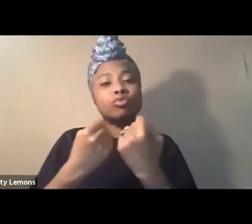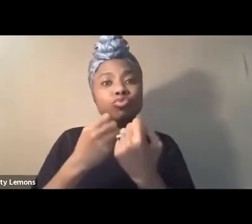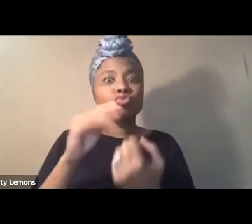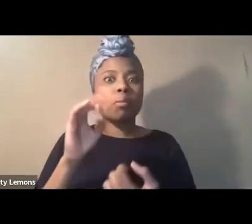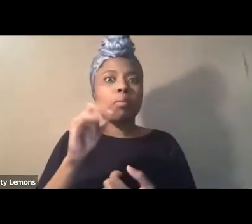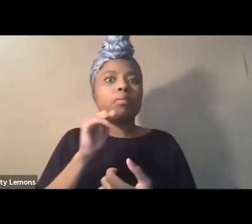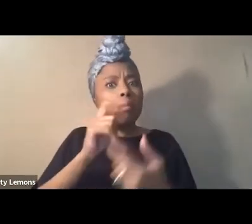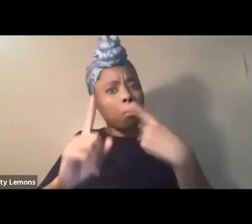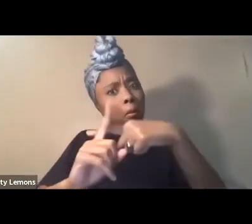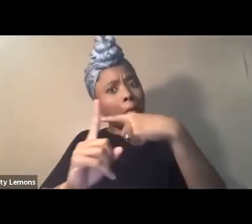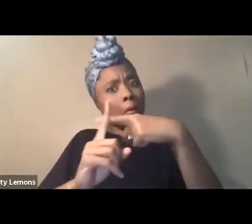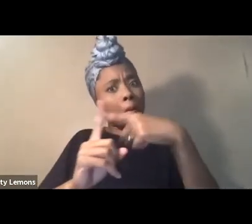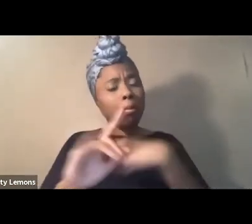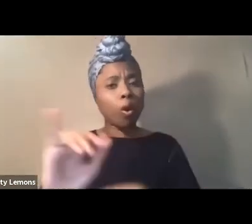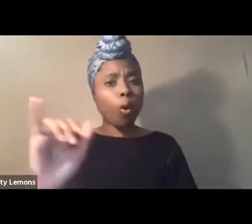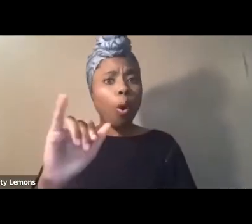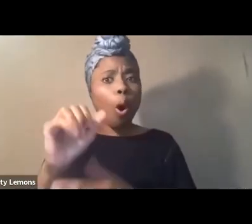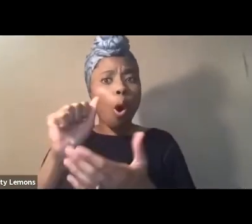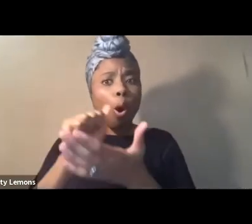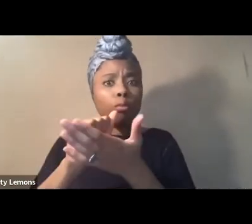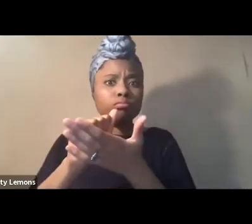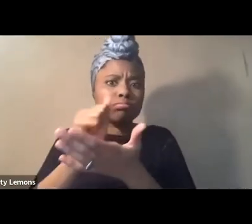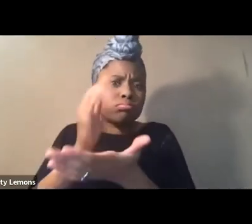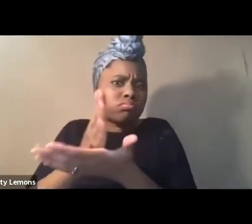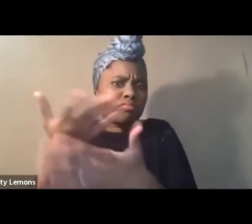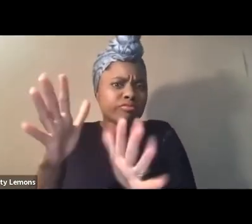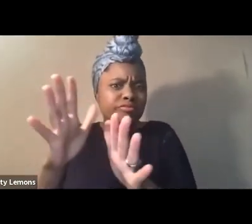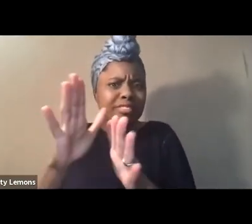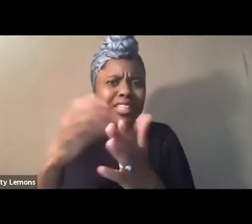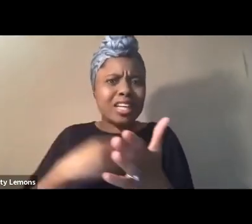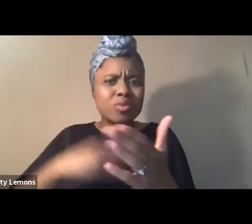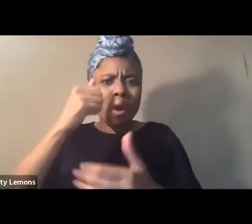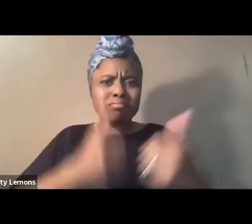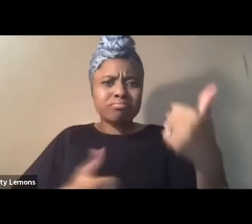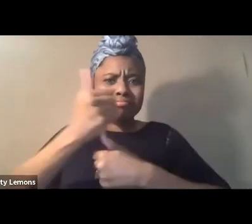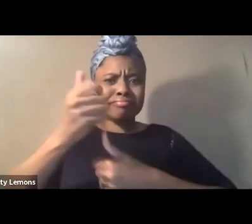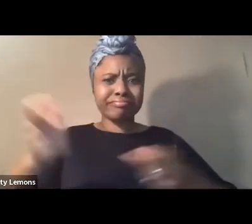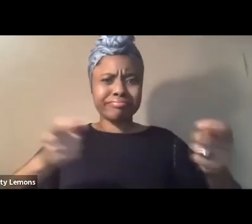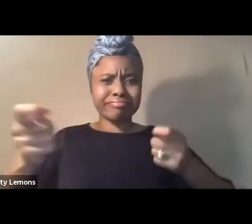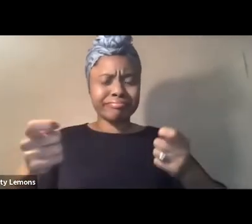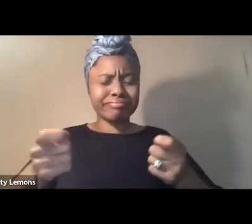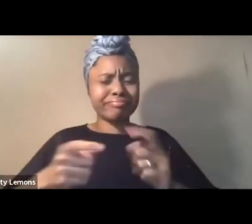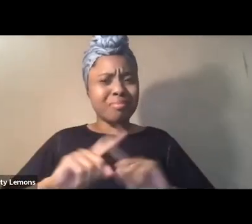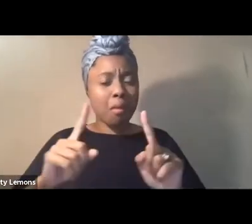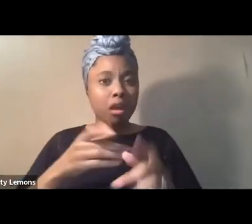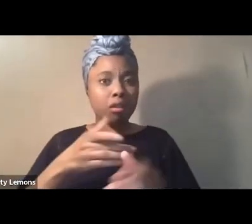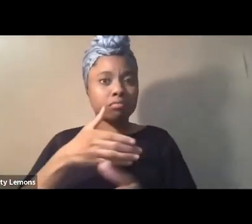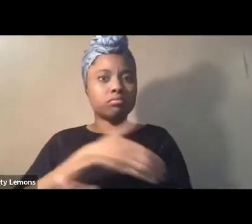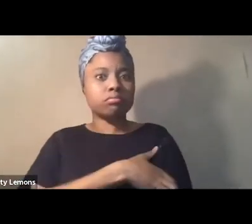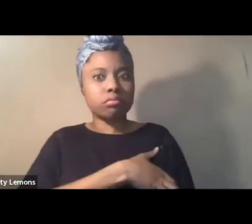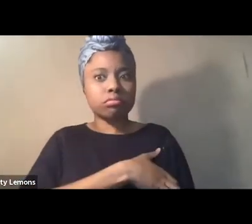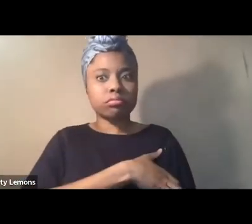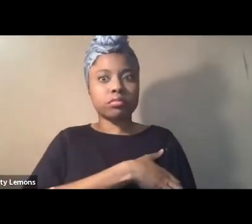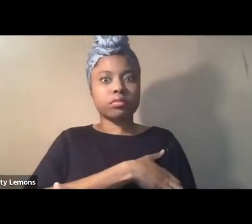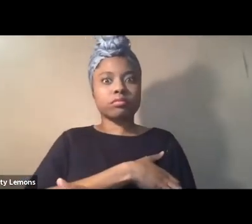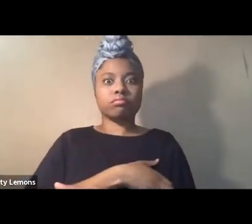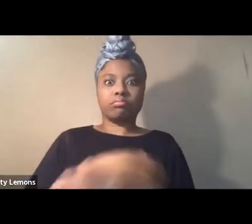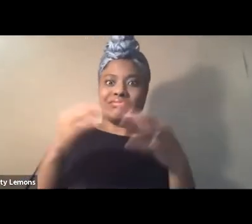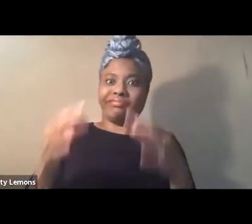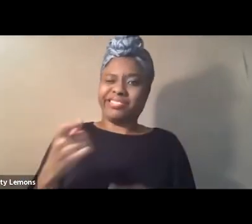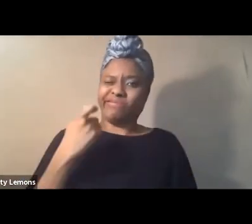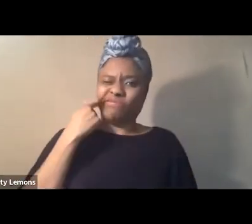that in the work of abolishing white supremacy but what became truly powerful and decisive more recently